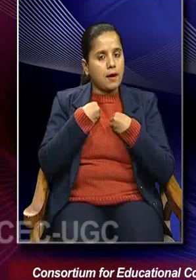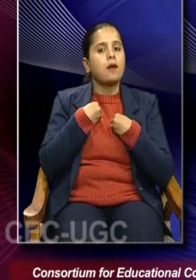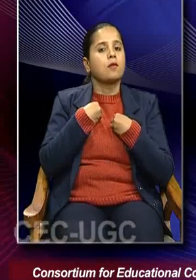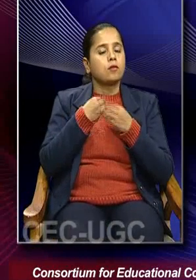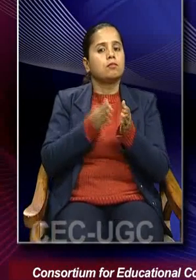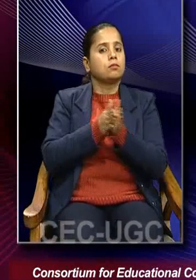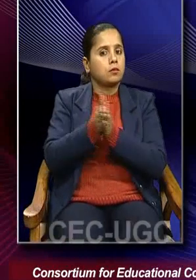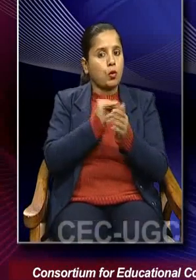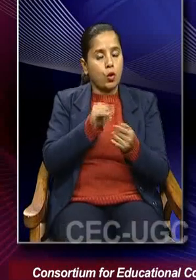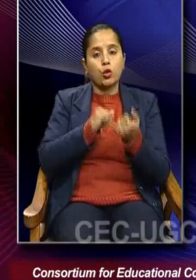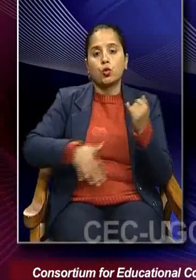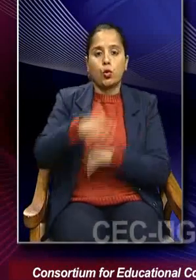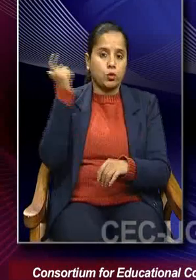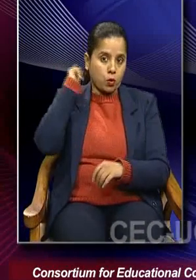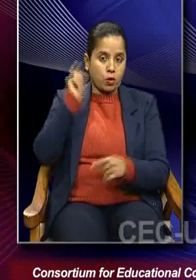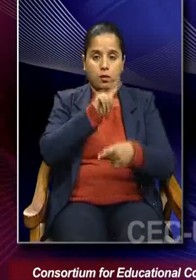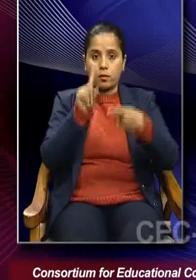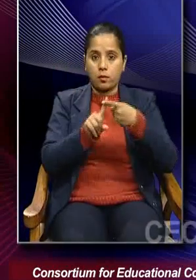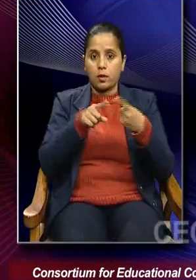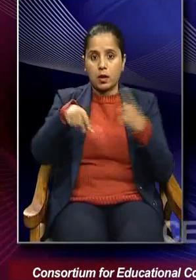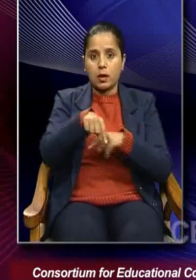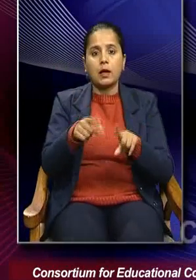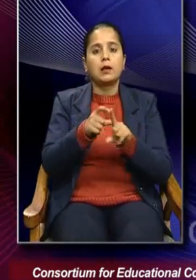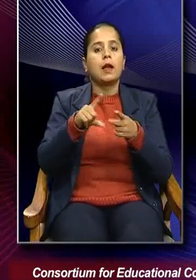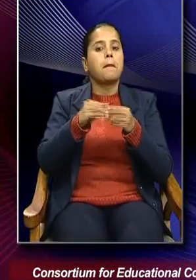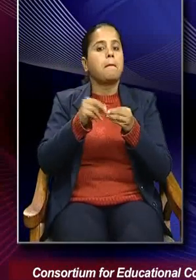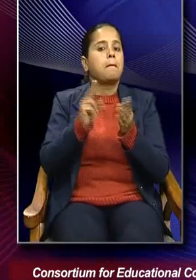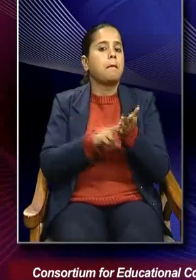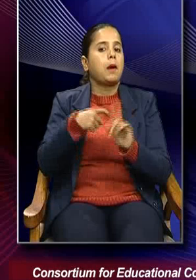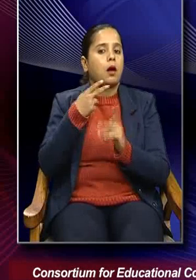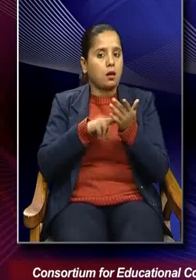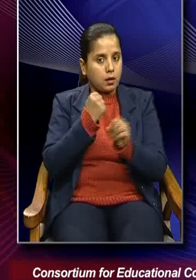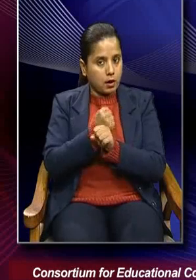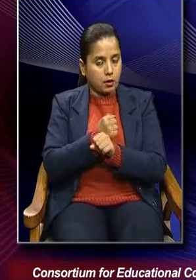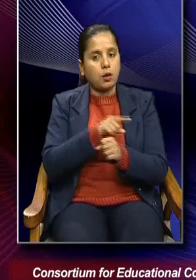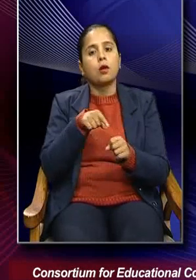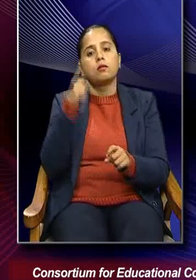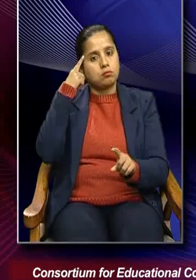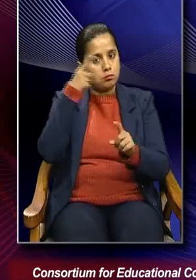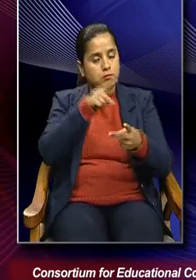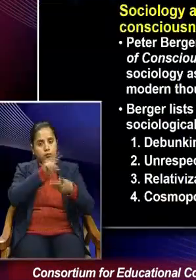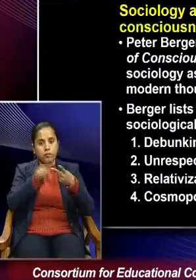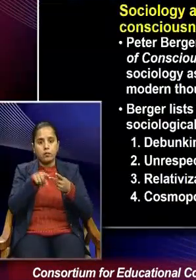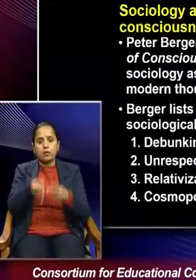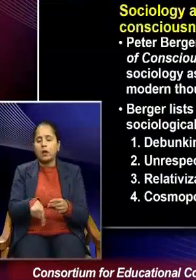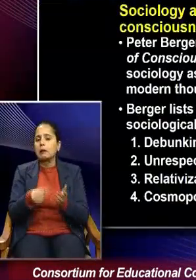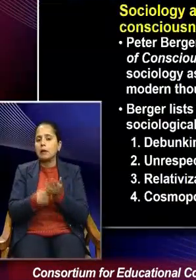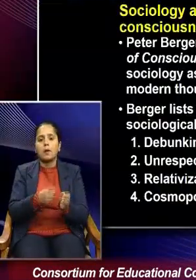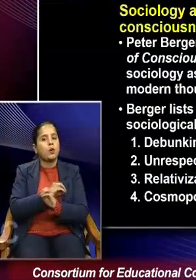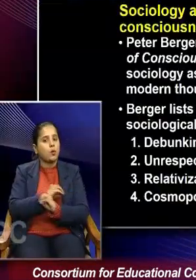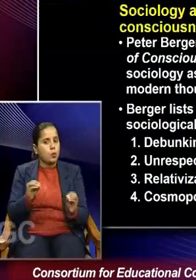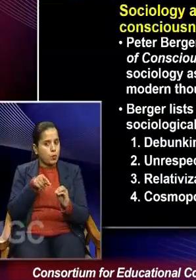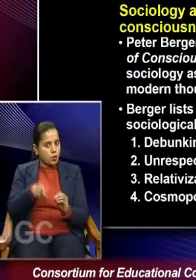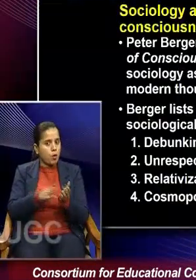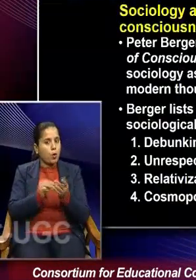Number one, debunking motive. Number two, unrespectability motive.